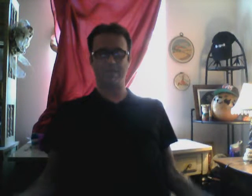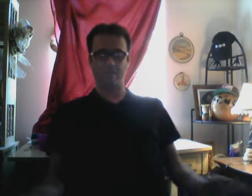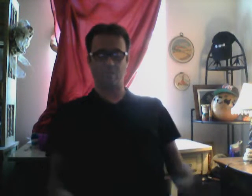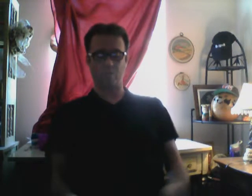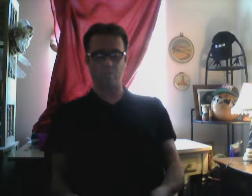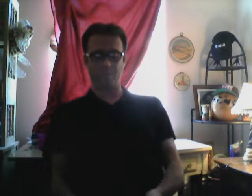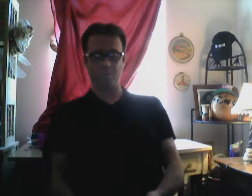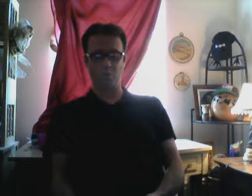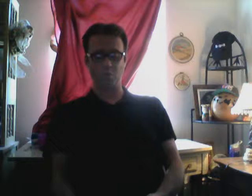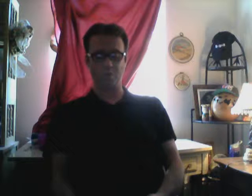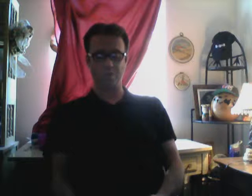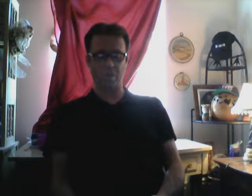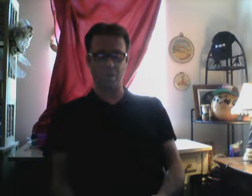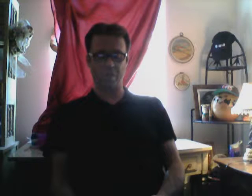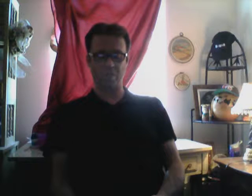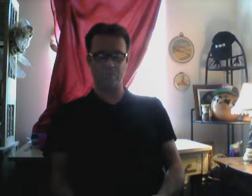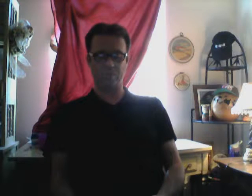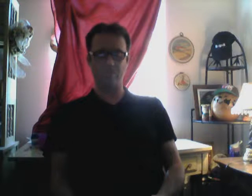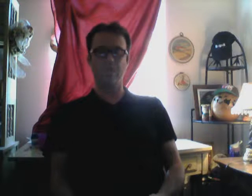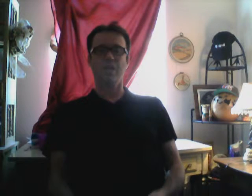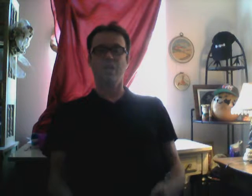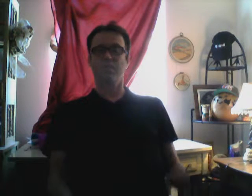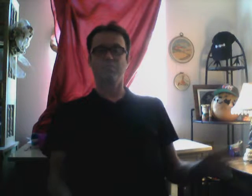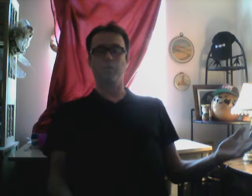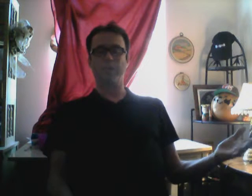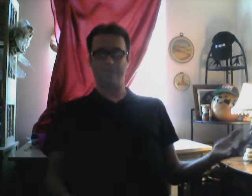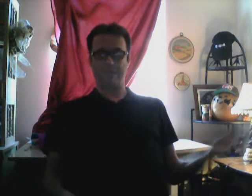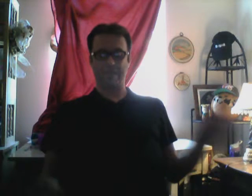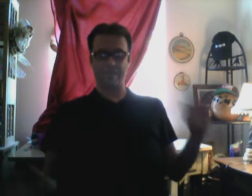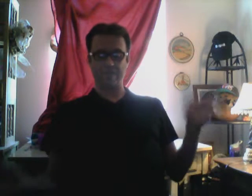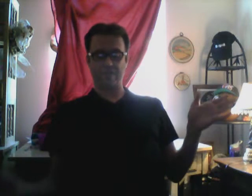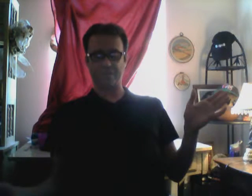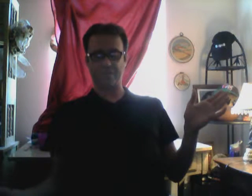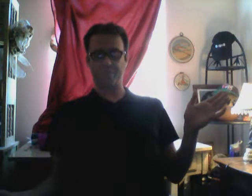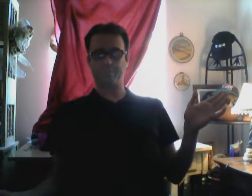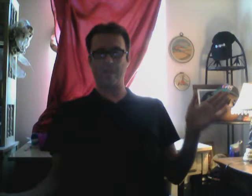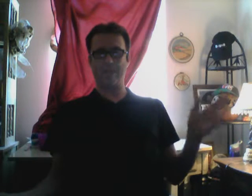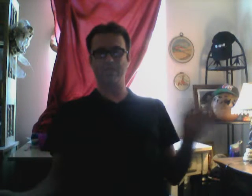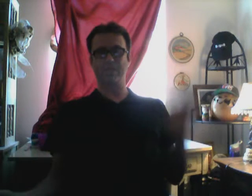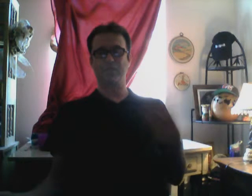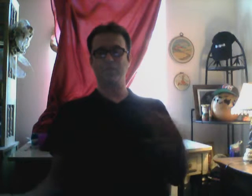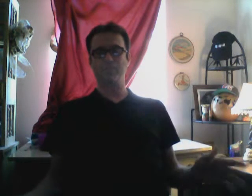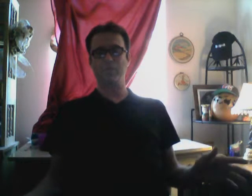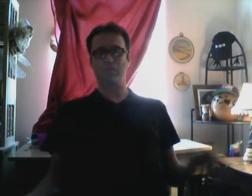sacred wound. Unable to. Do anything. And then. You've got. The spread. Distribution.